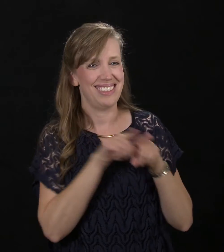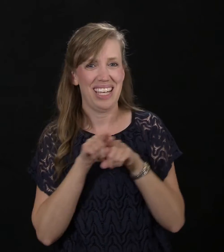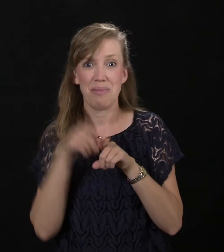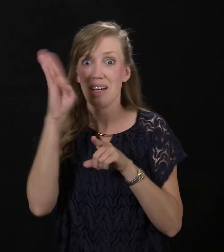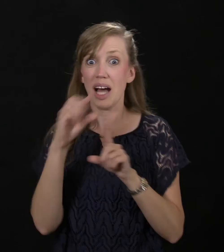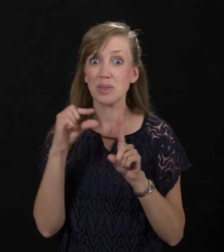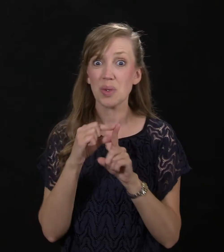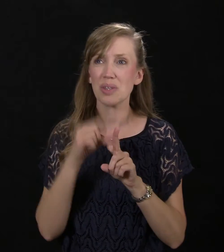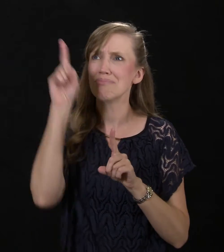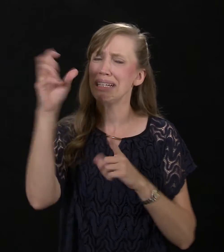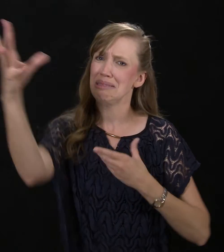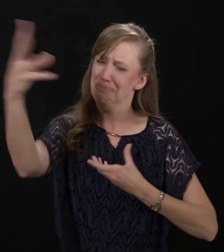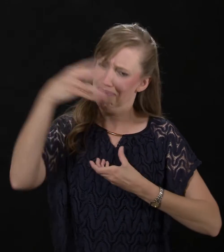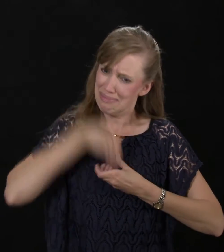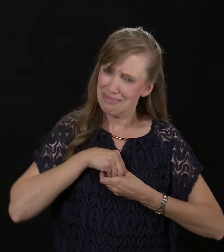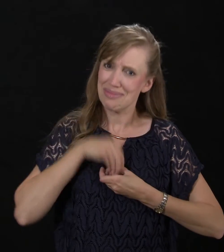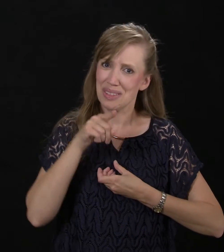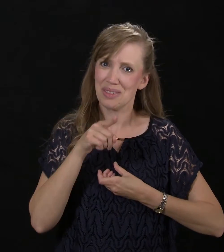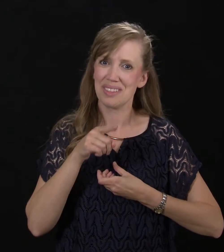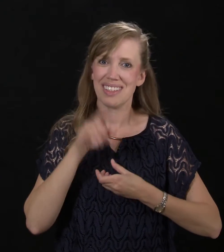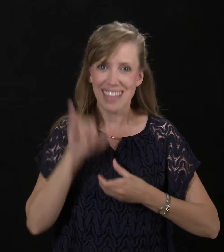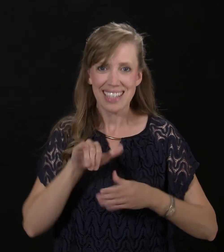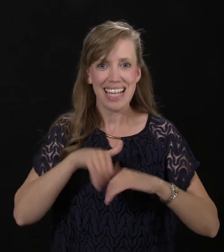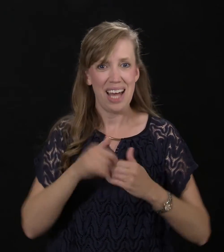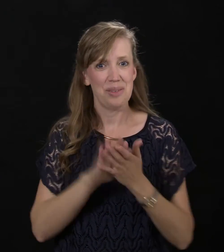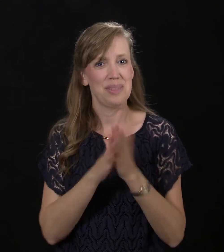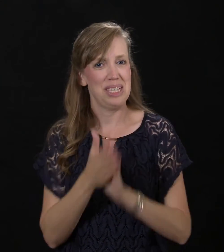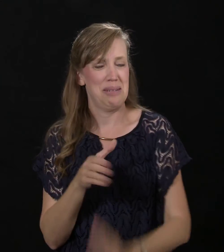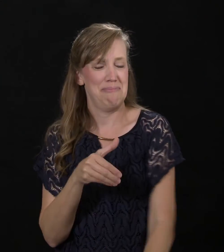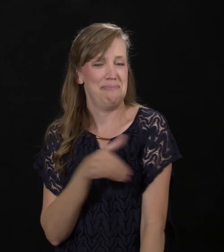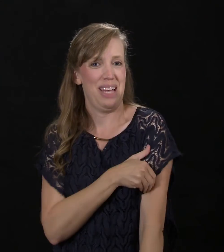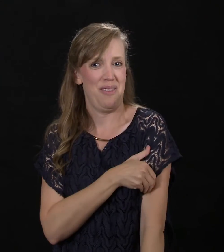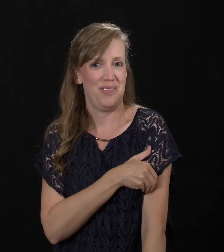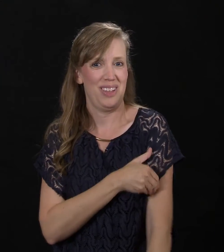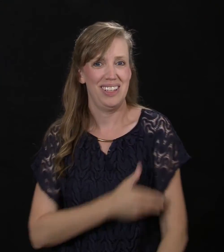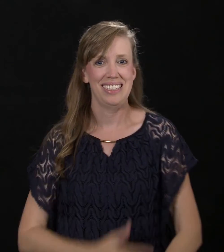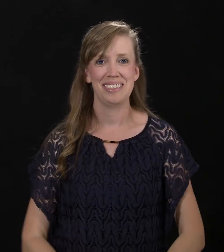God's power. I'm John Bradshaw for It Is Written. Let's live today by everyone.